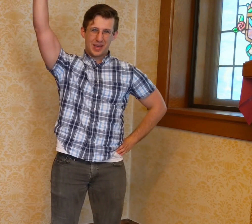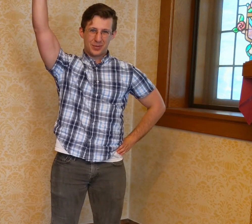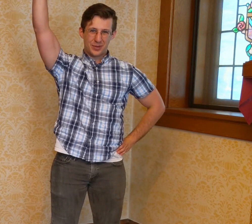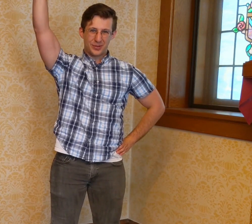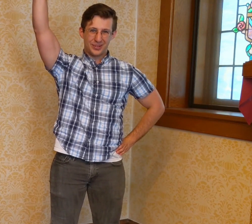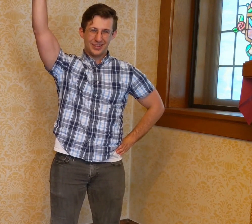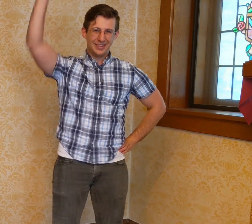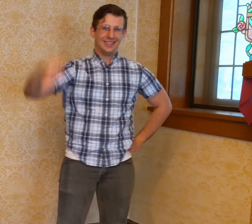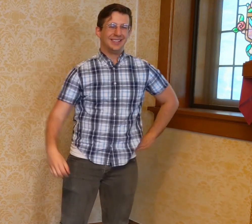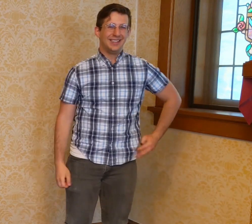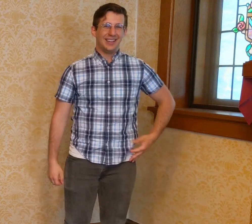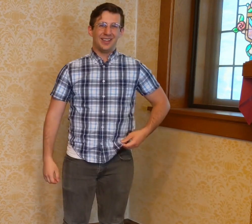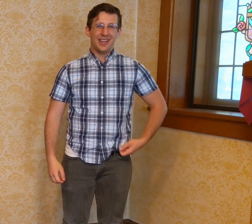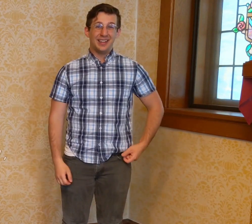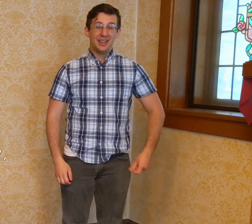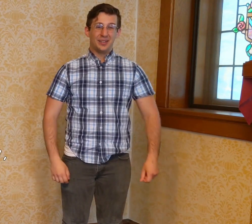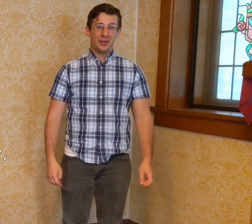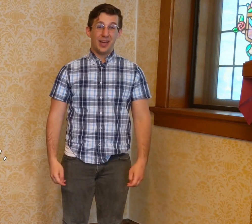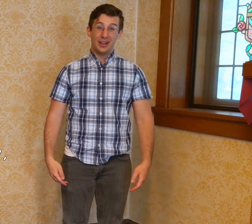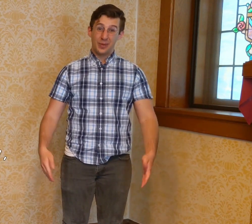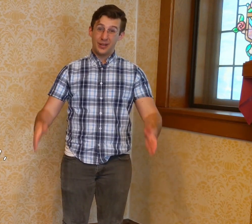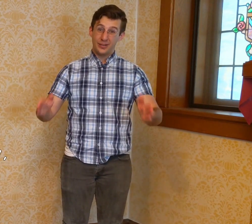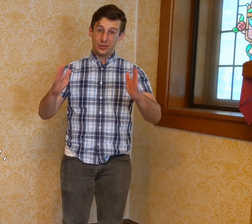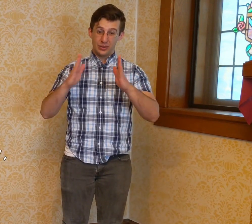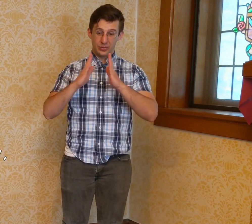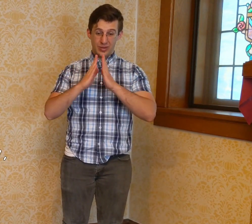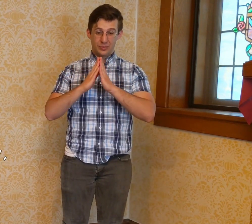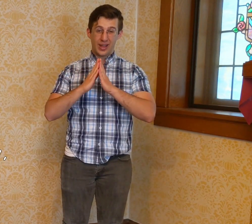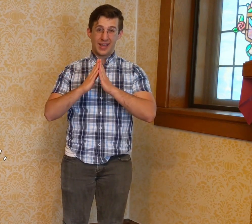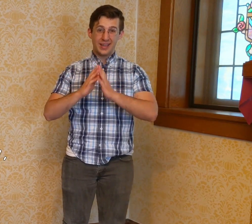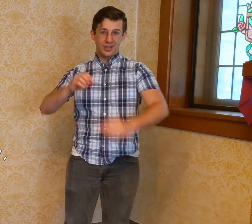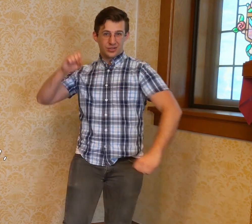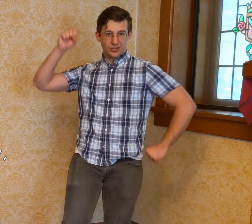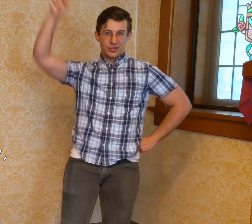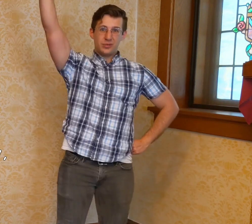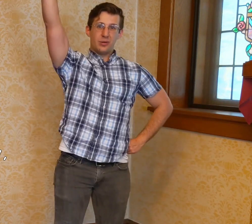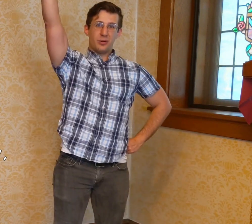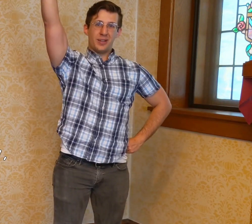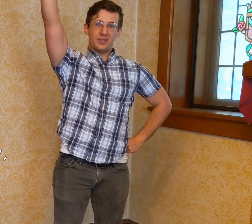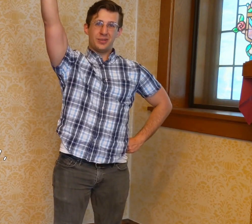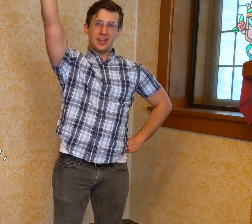pose. All right, so help us, oh Lord, we pray, to do your will today.